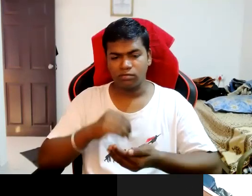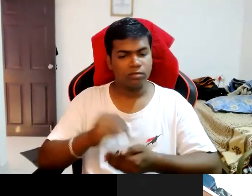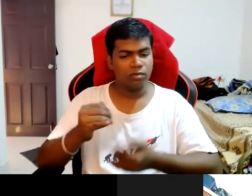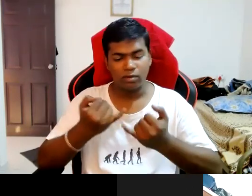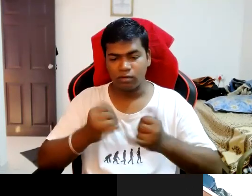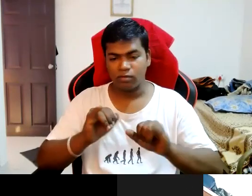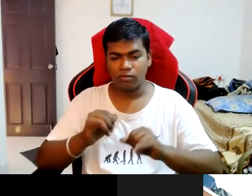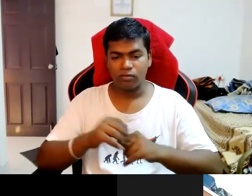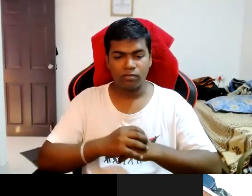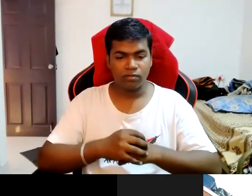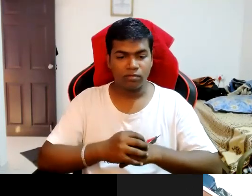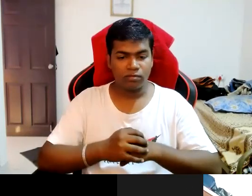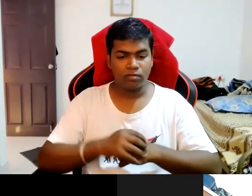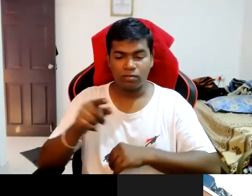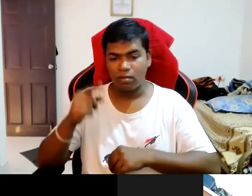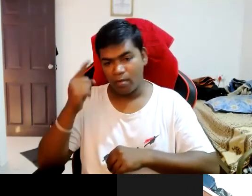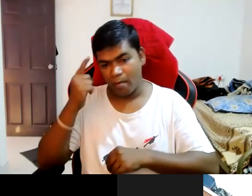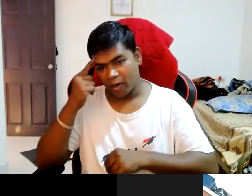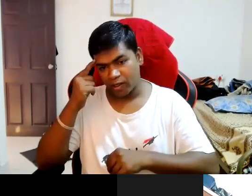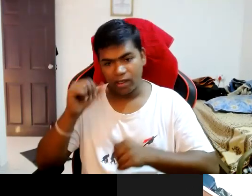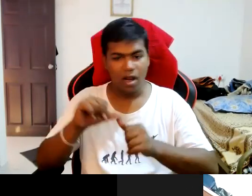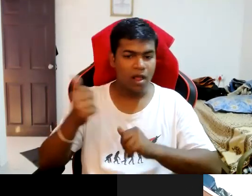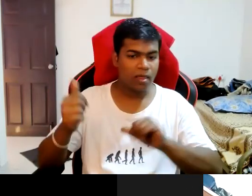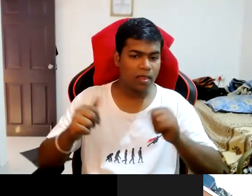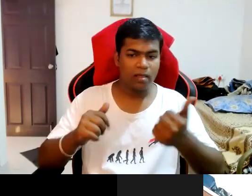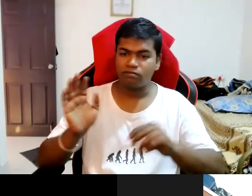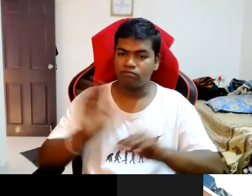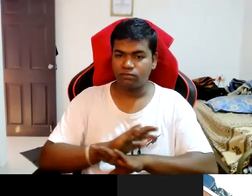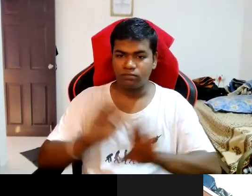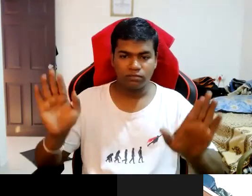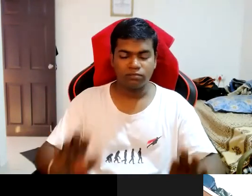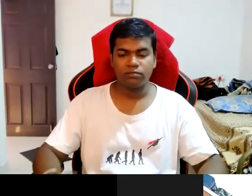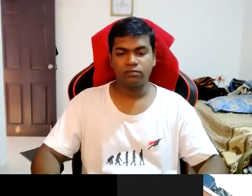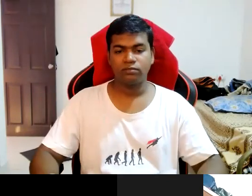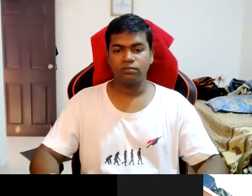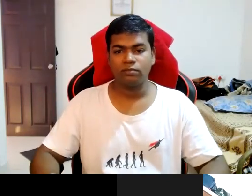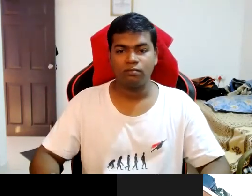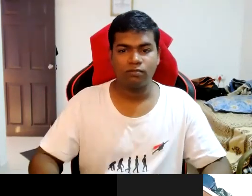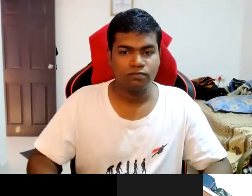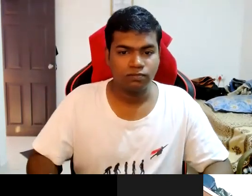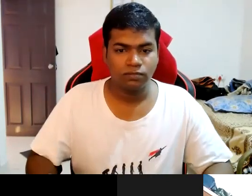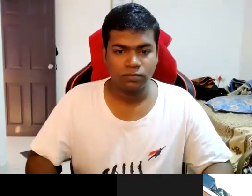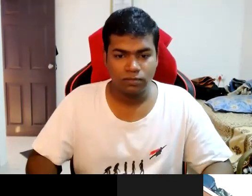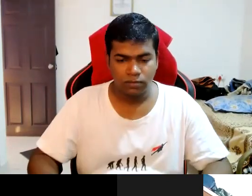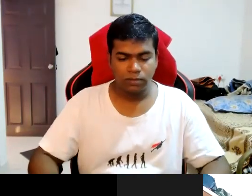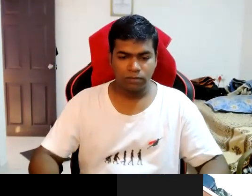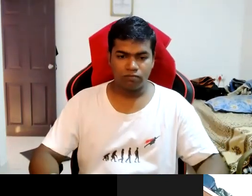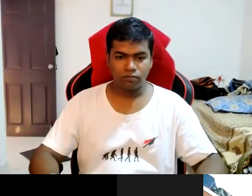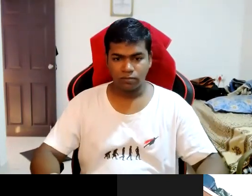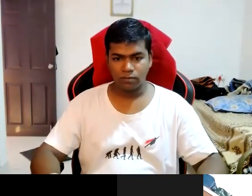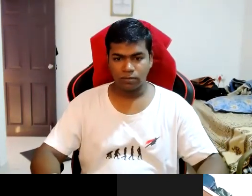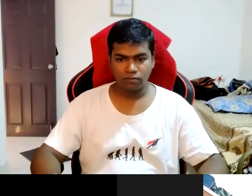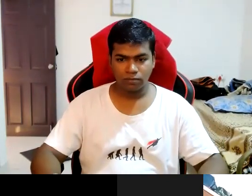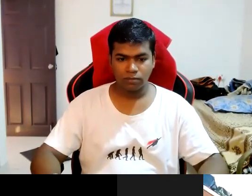we should not depend mentally on anybody physical dependency we can manage